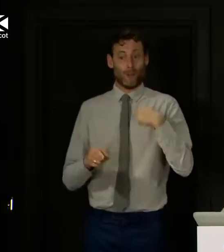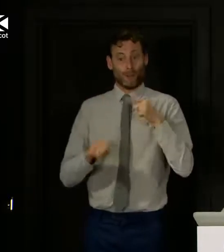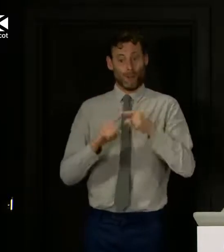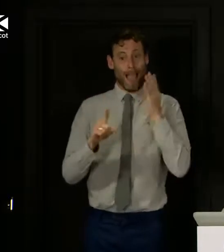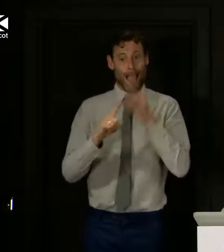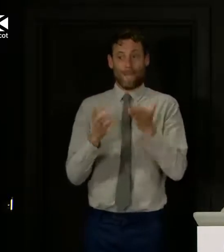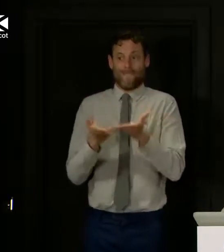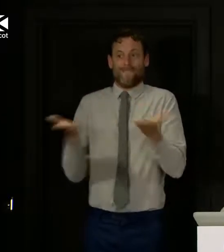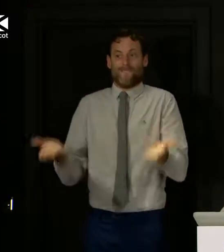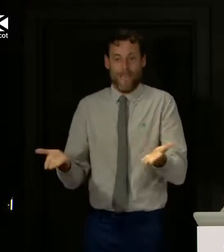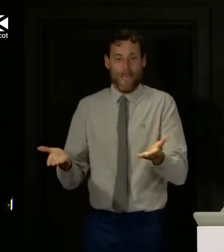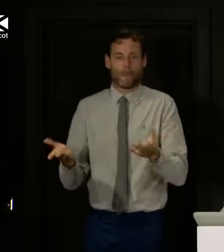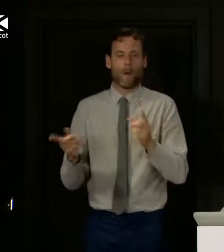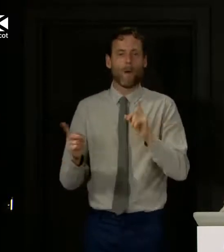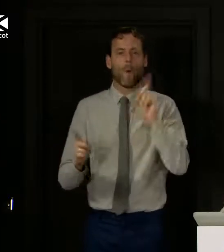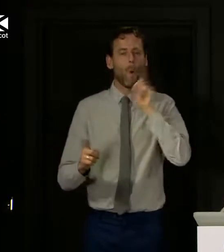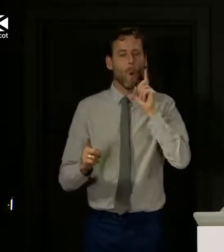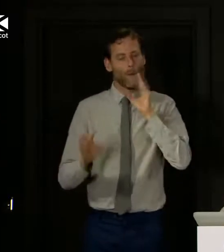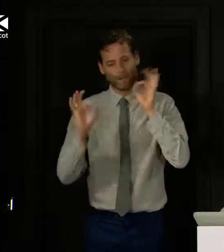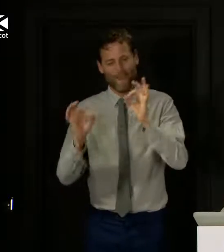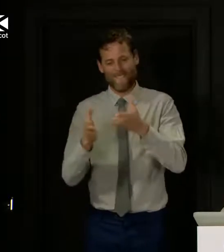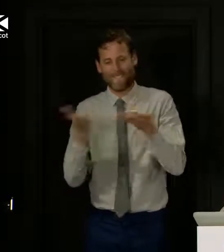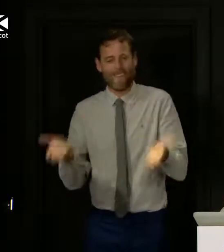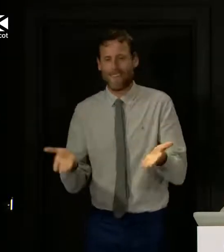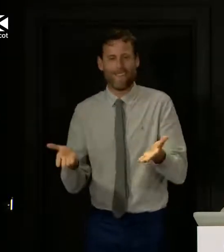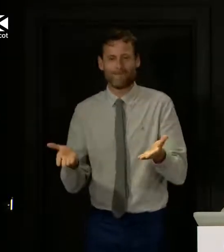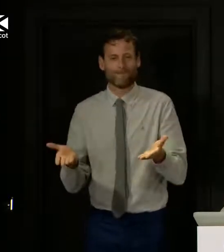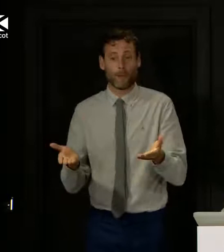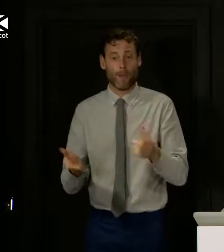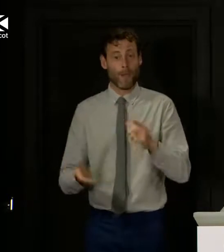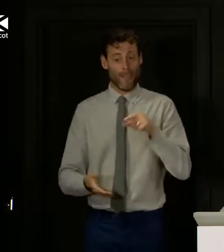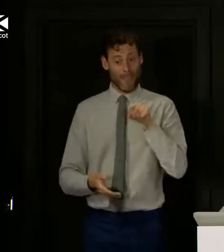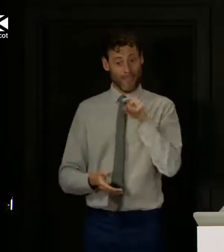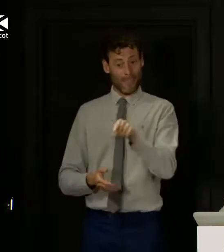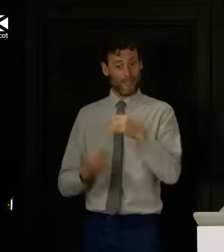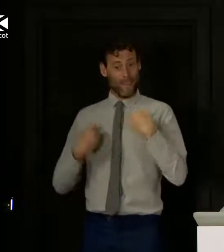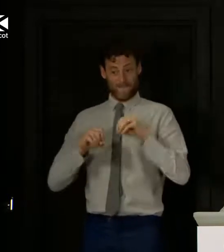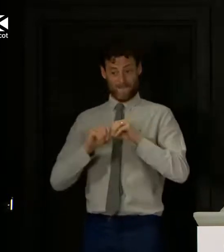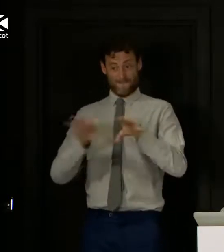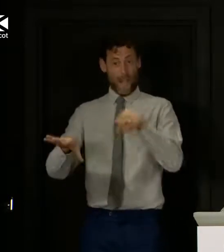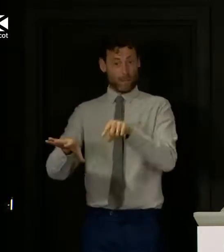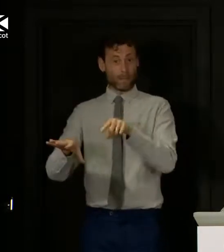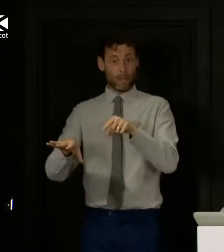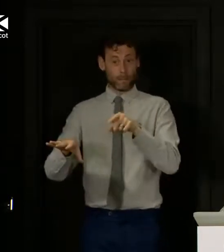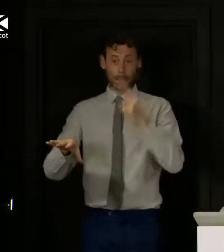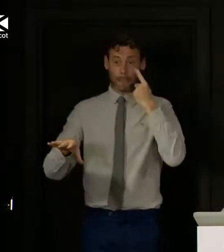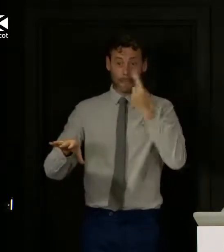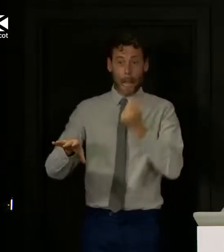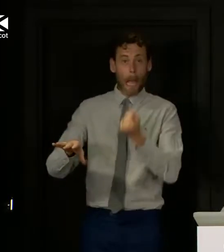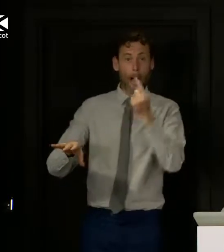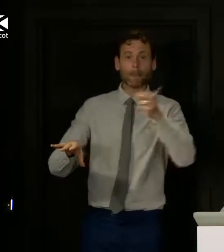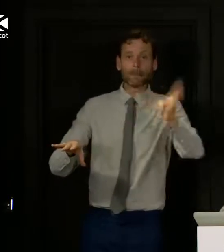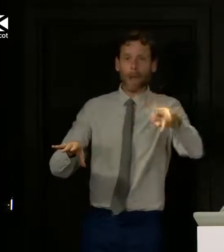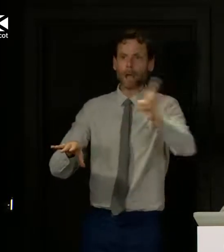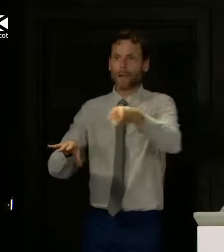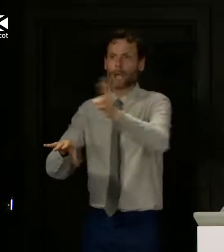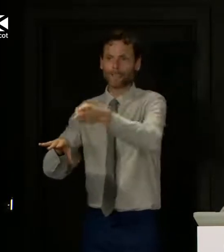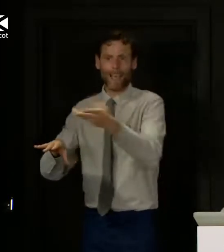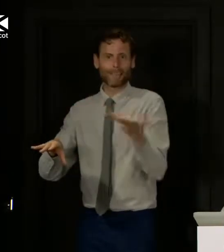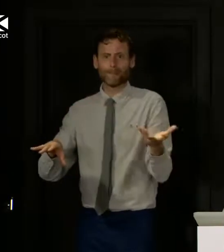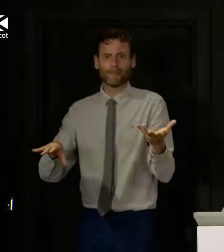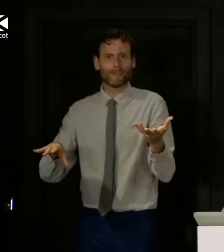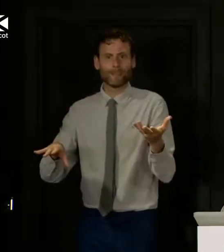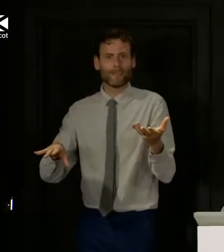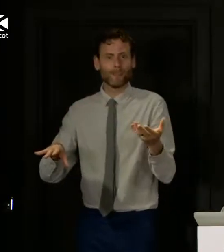as possible, but we're trying to beat a deadly virus right now and therefore that has to be our priority. We've had to have supermarkets